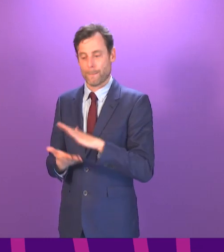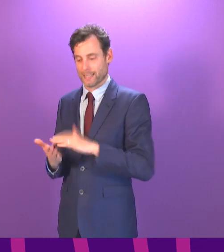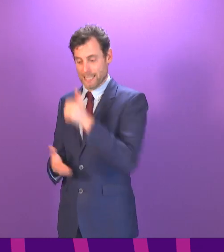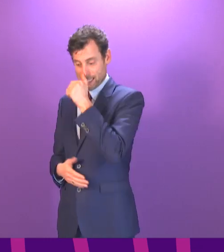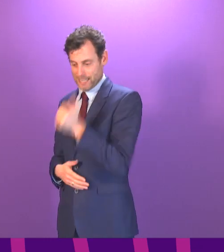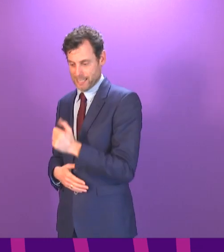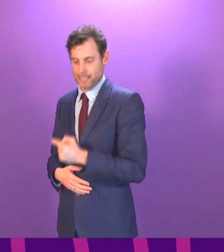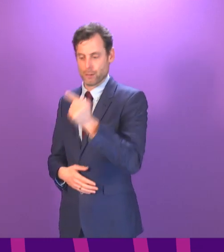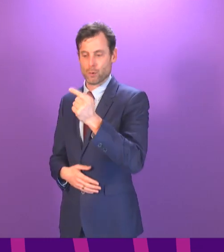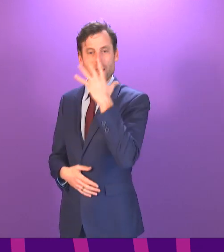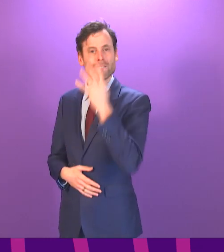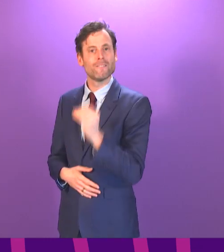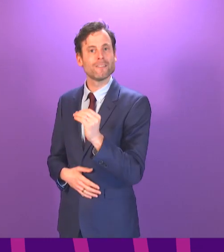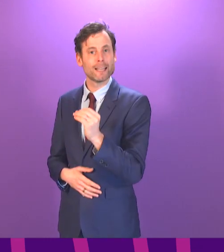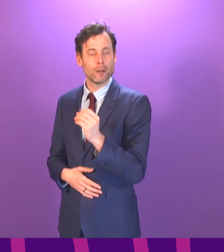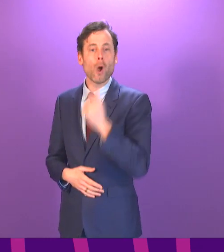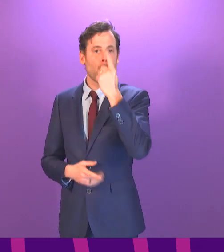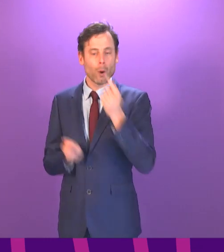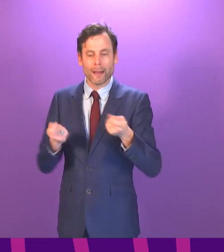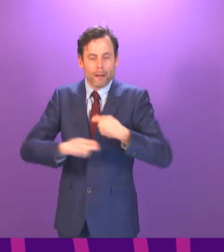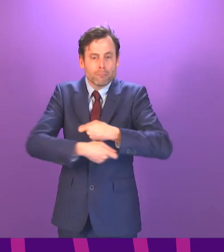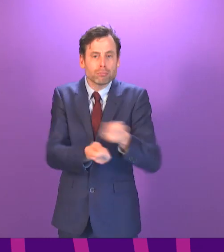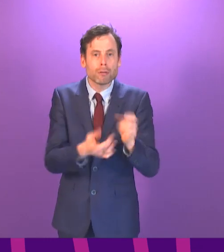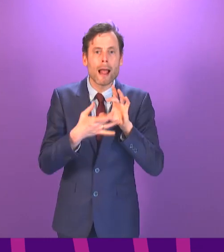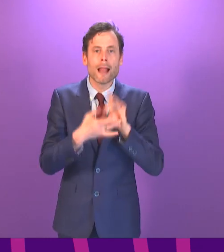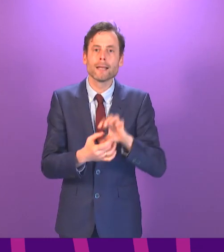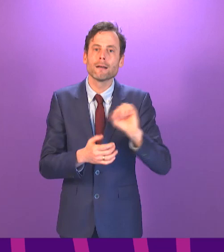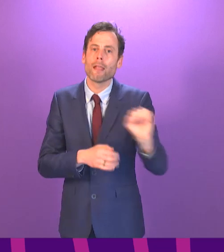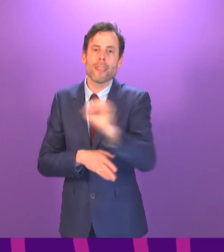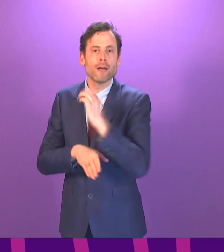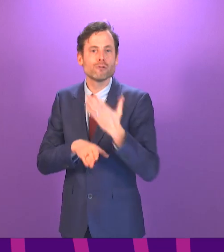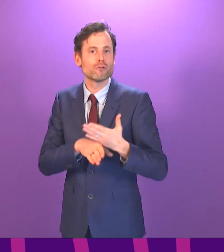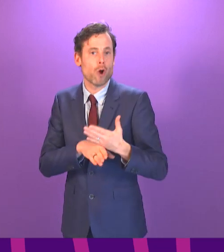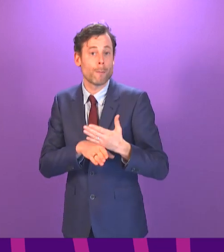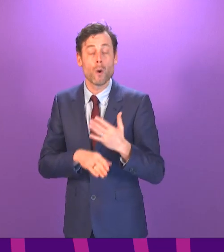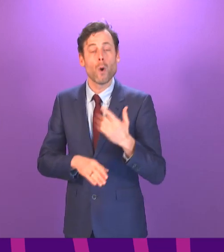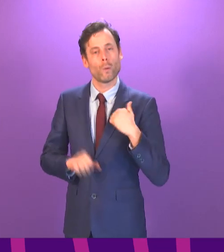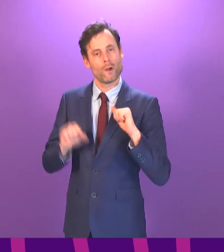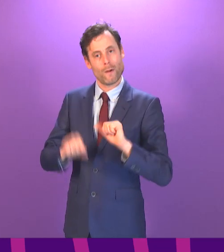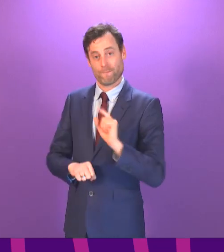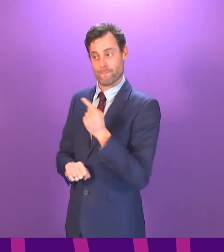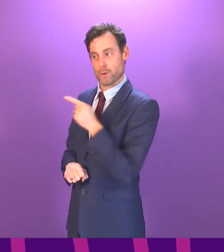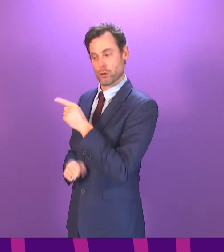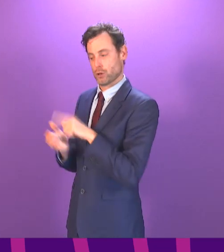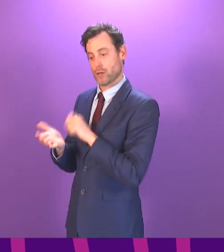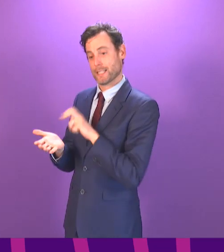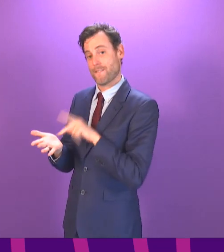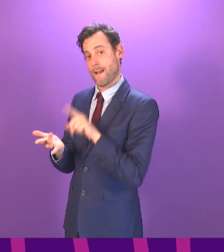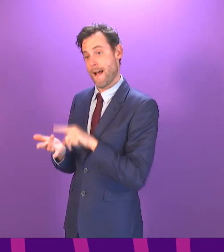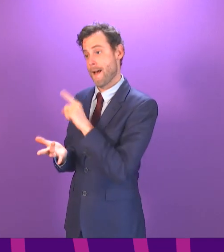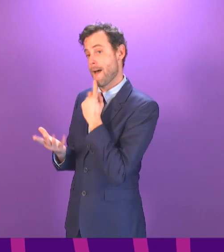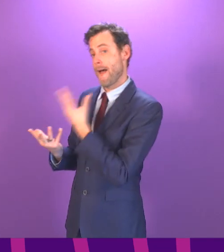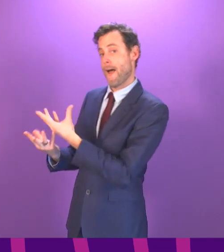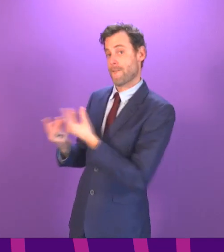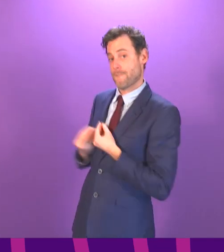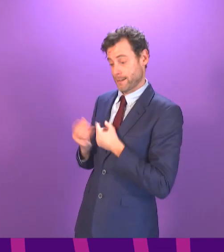latest data on vaccine safety and effectiveness. So when we have that advice, we will set that out to Parliament and also set out the decisions that we